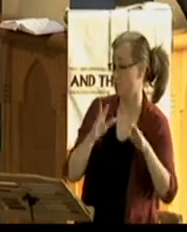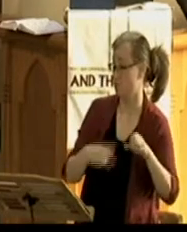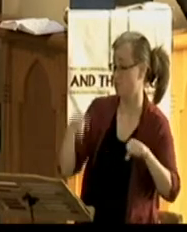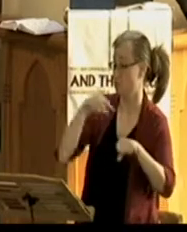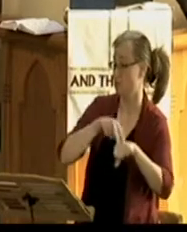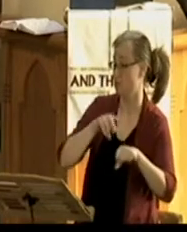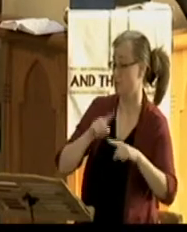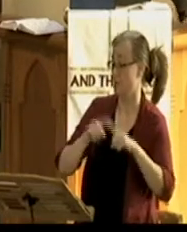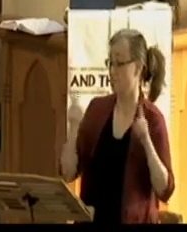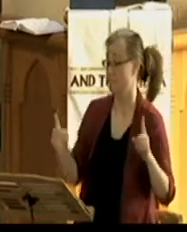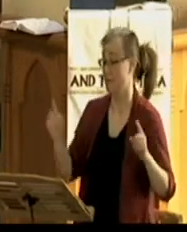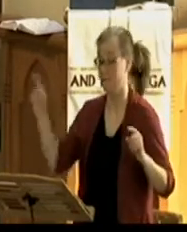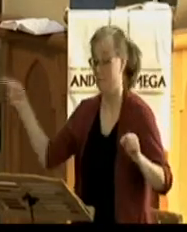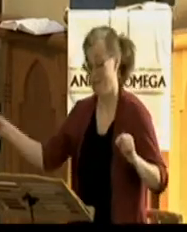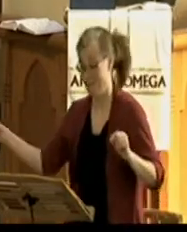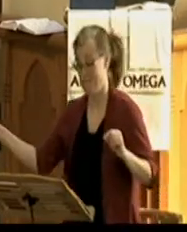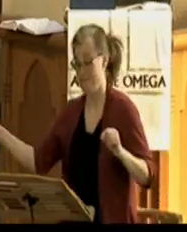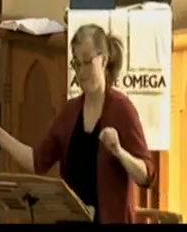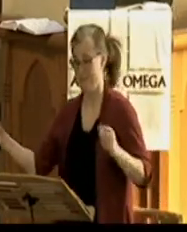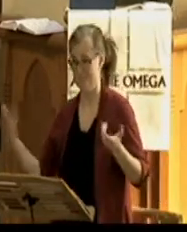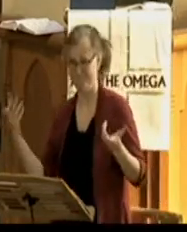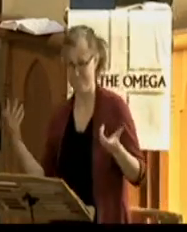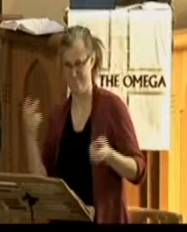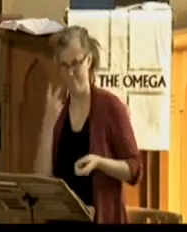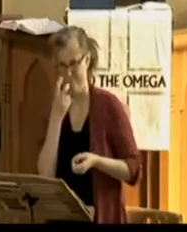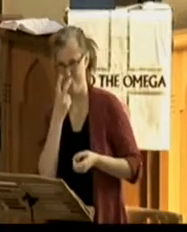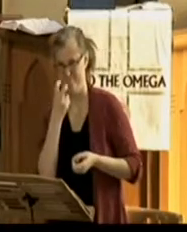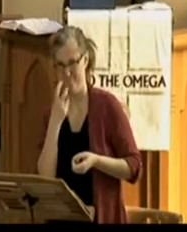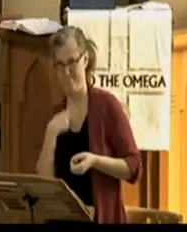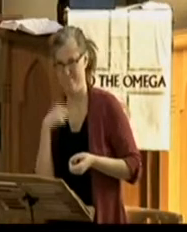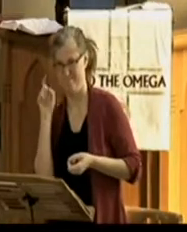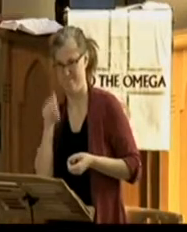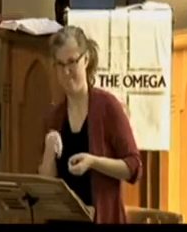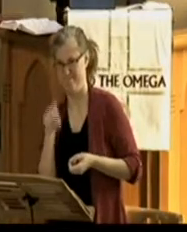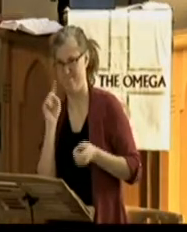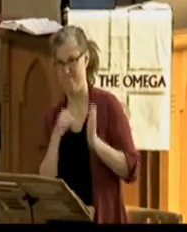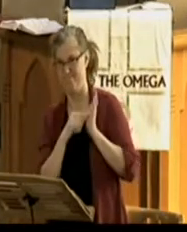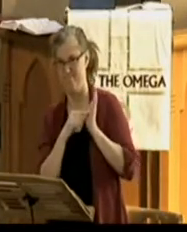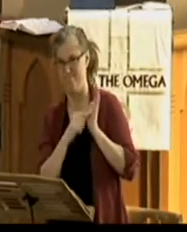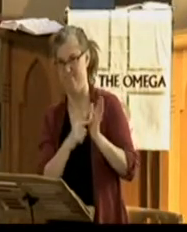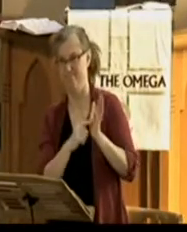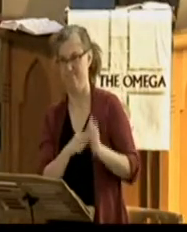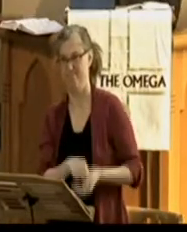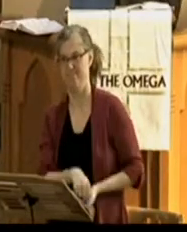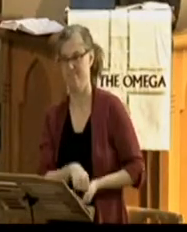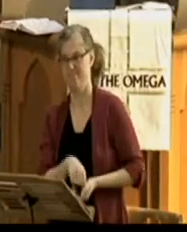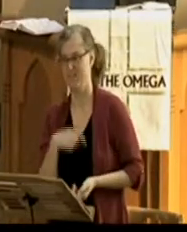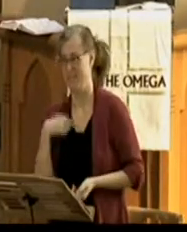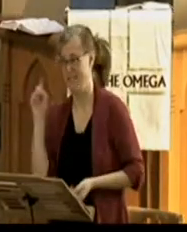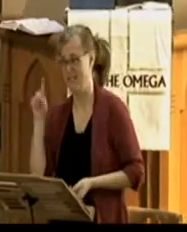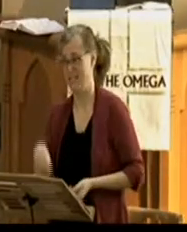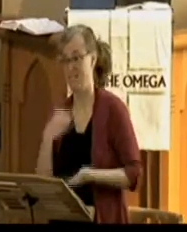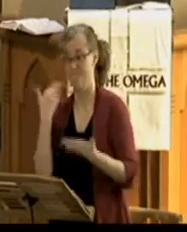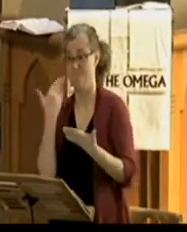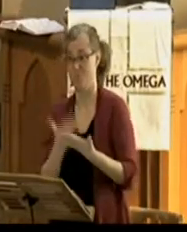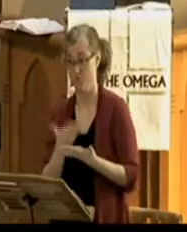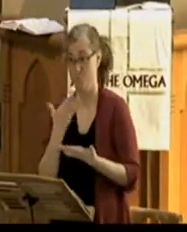nail, and put my finger in the print of the nails, and put my hand into his side, I will not believe.